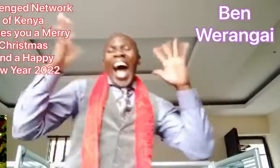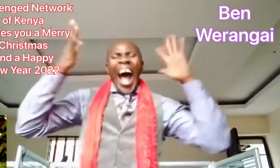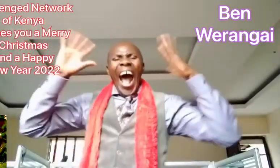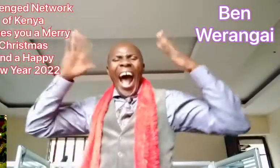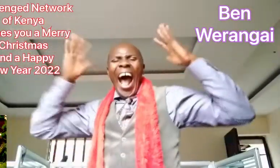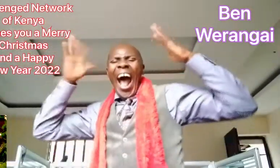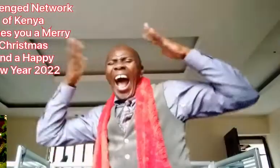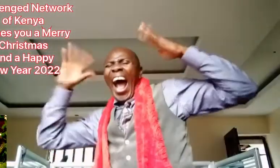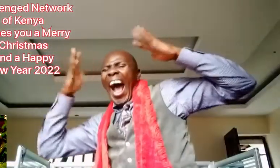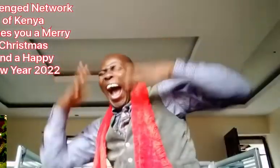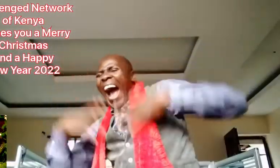Yay!